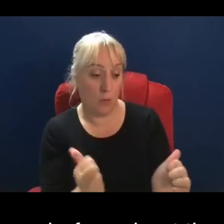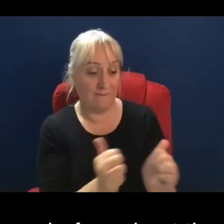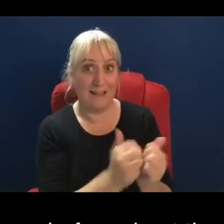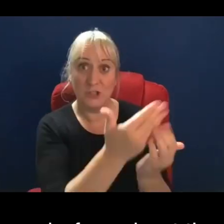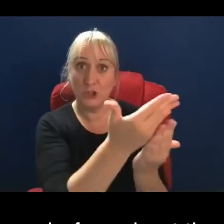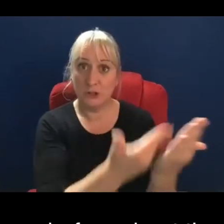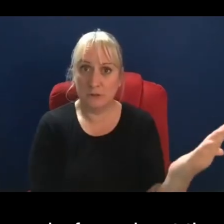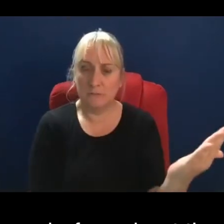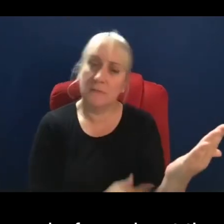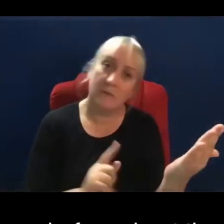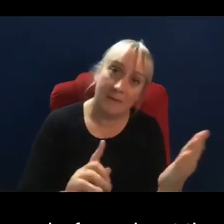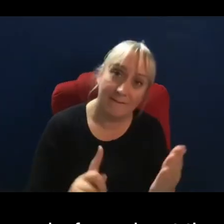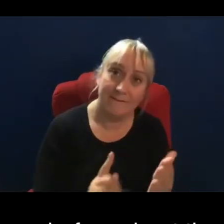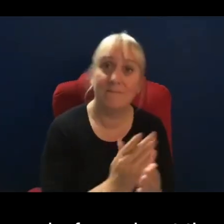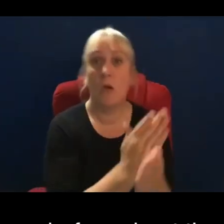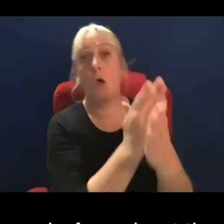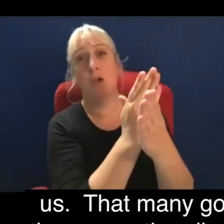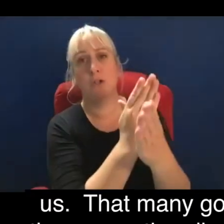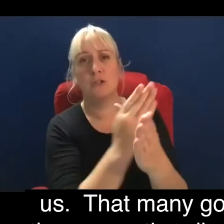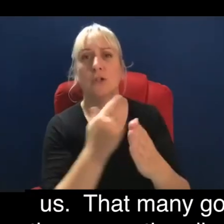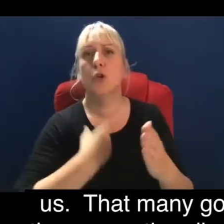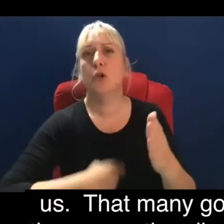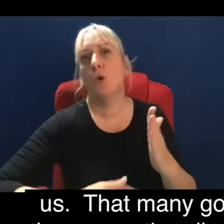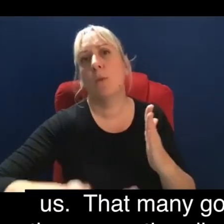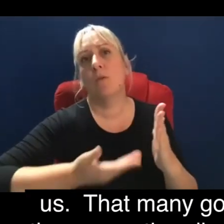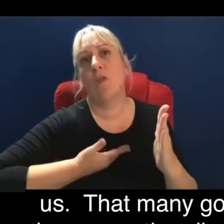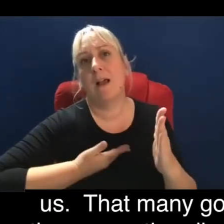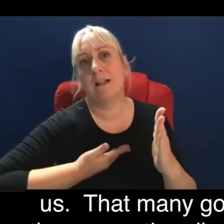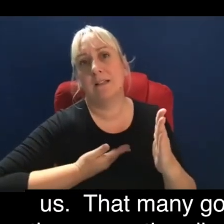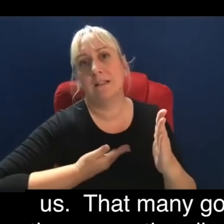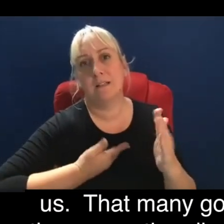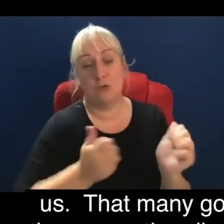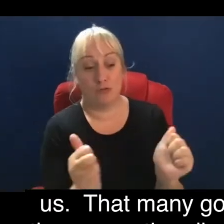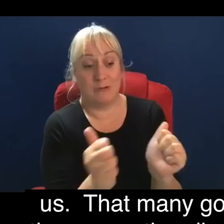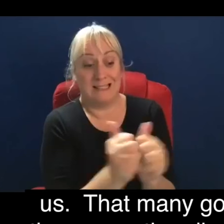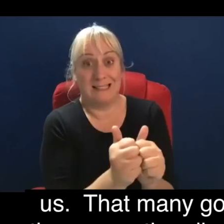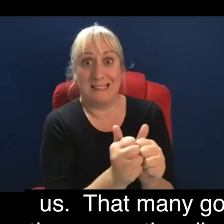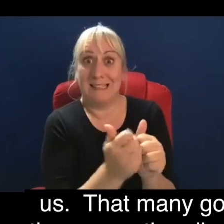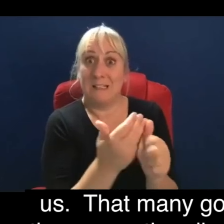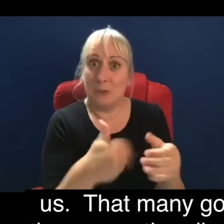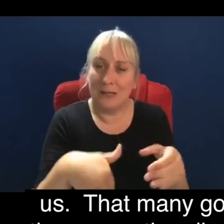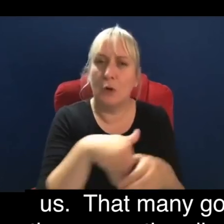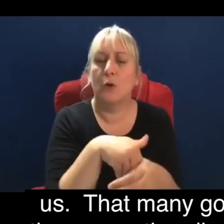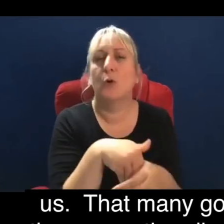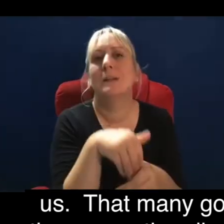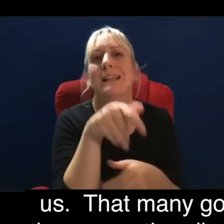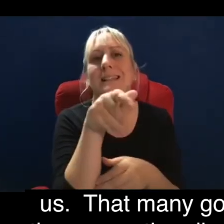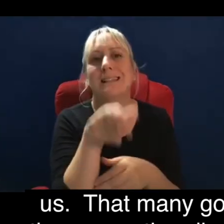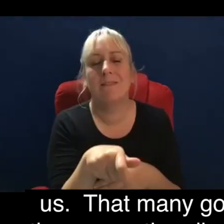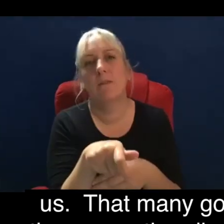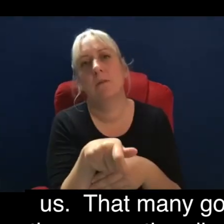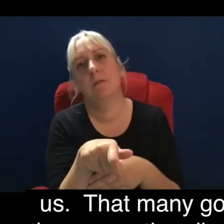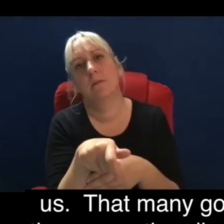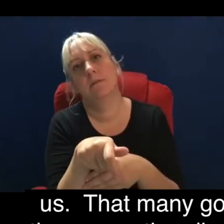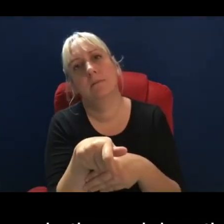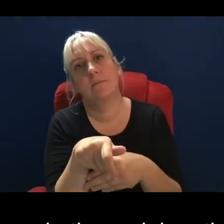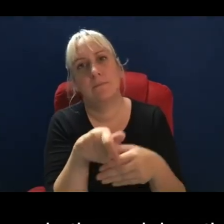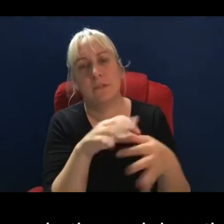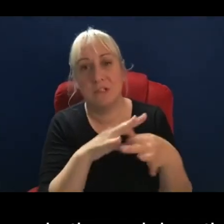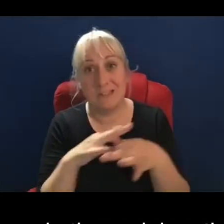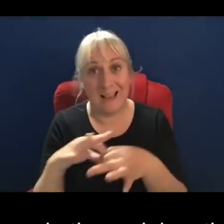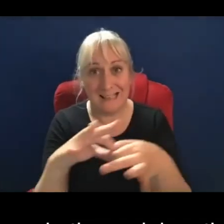the first human rights treaty to involve civil society, us, and that many governments represented the convention